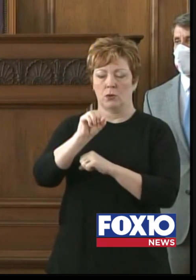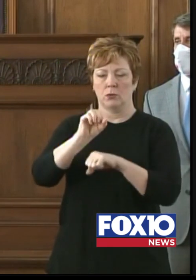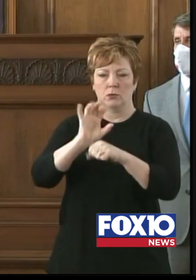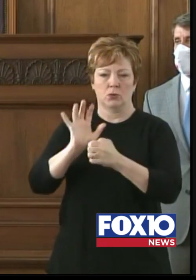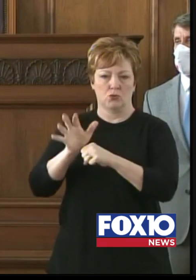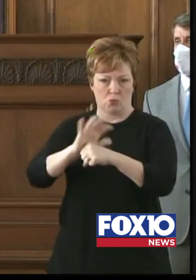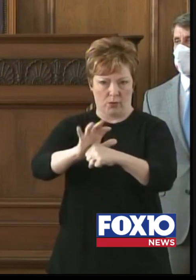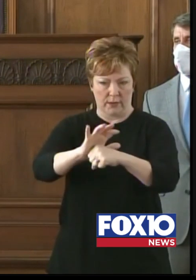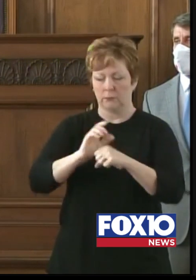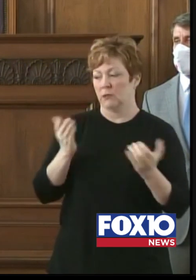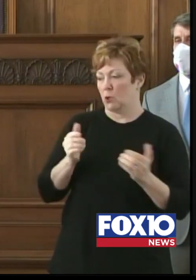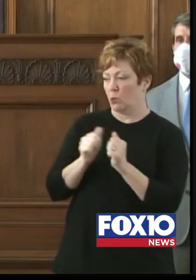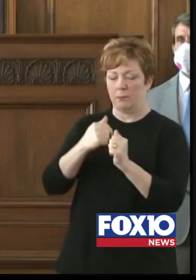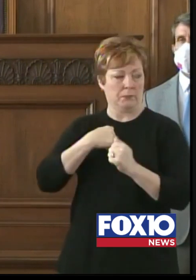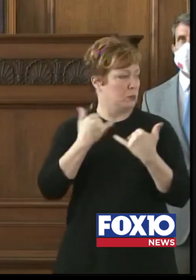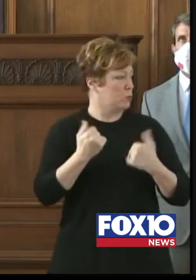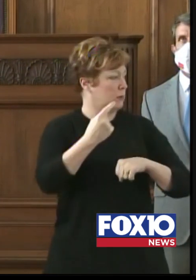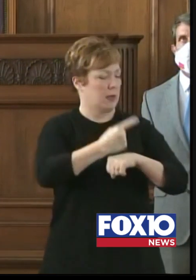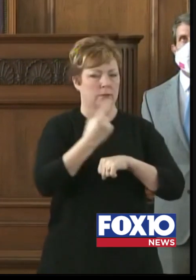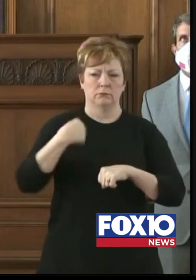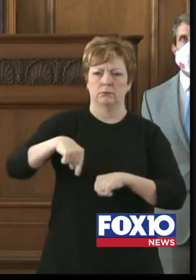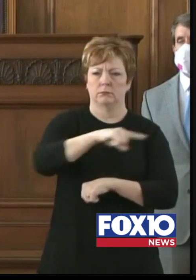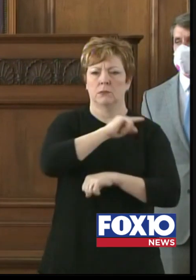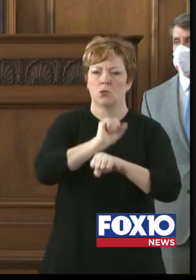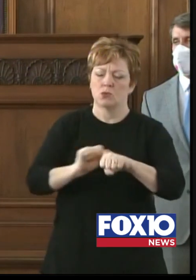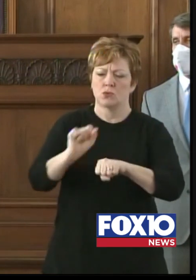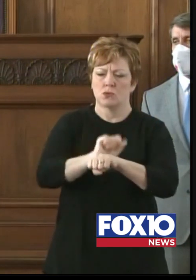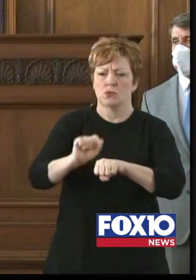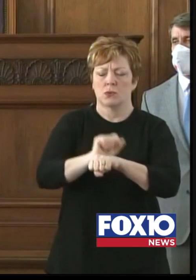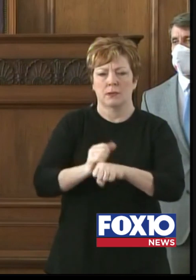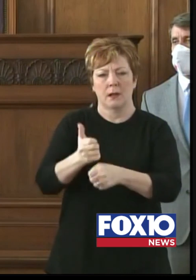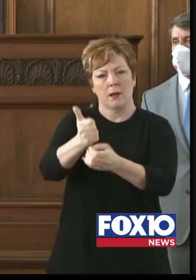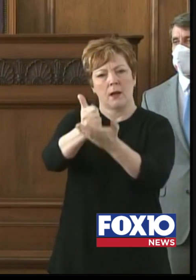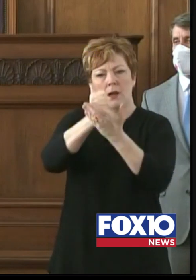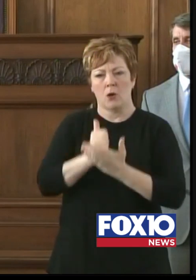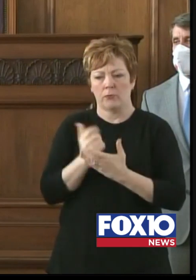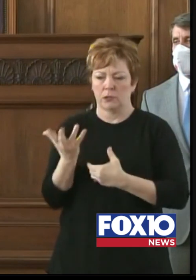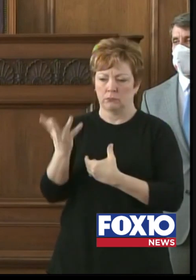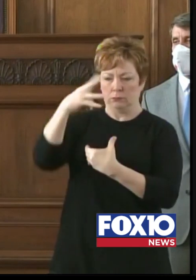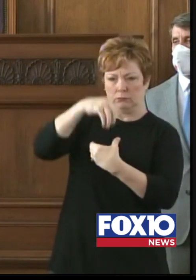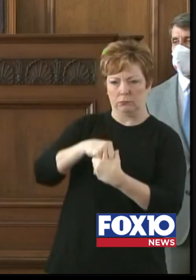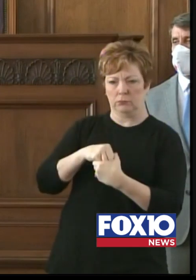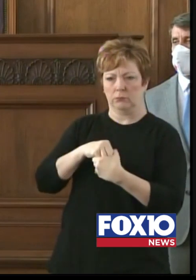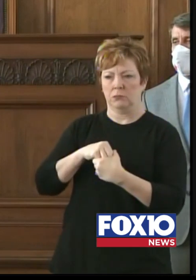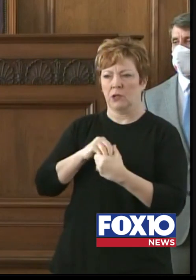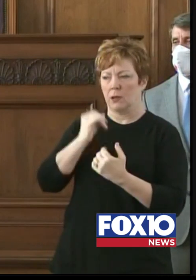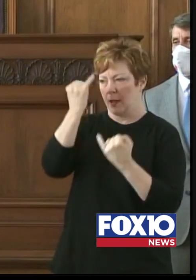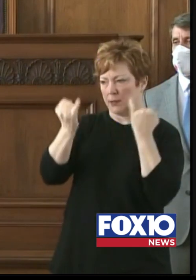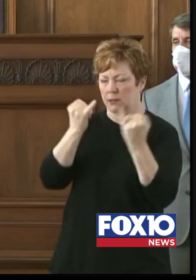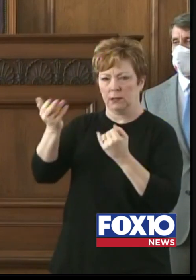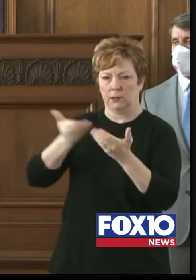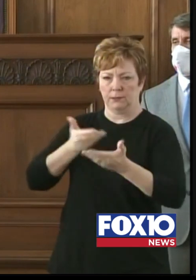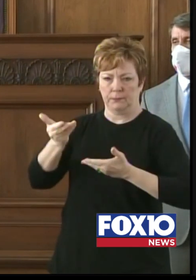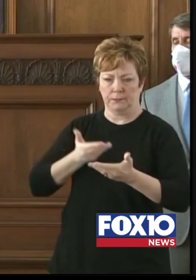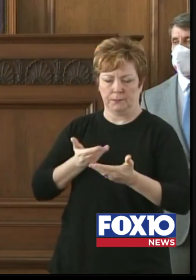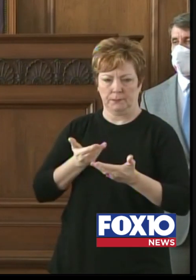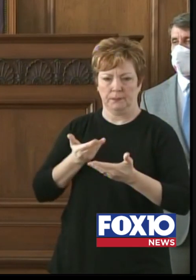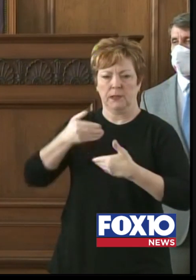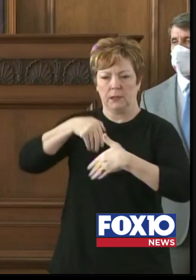and these folks have been diligently working to help me incorporate these ideas into the plan.